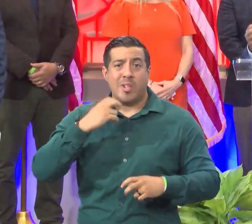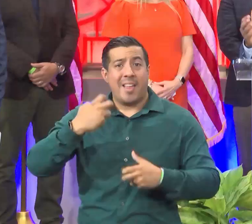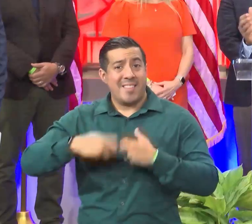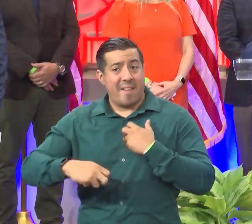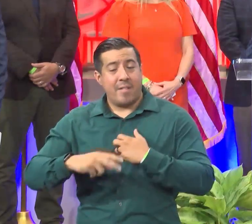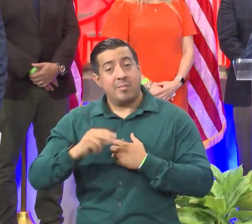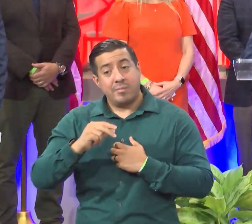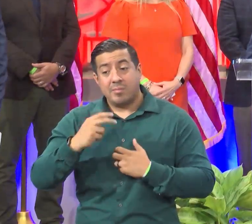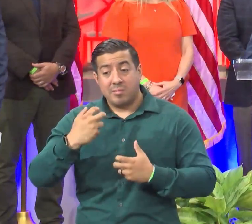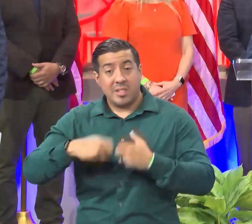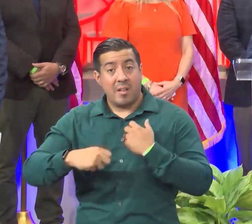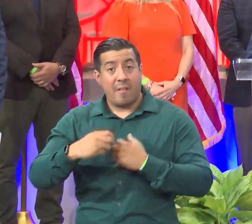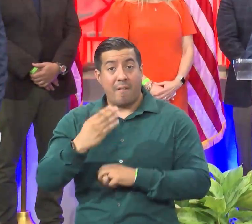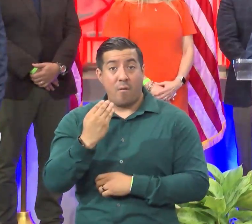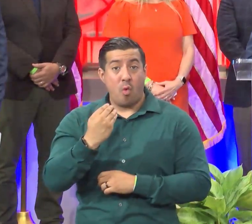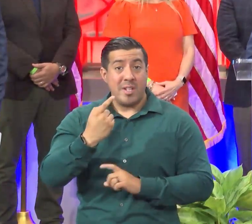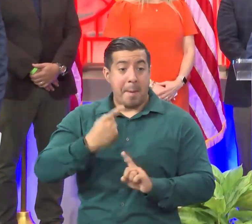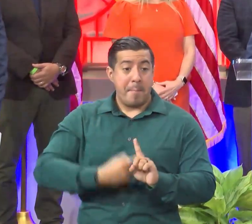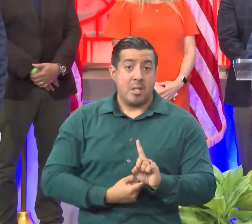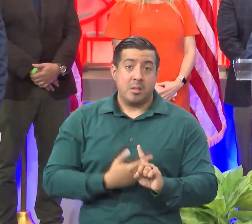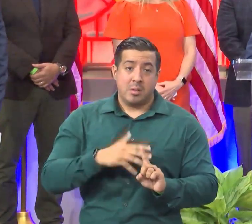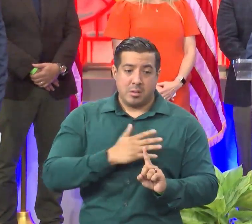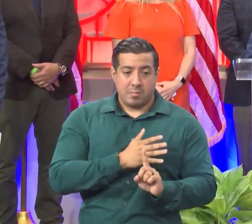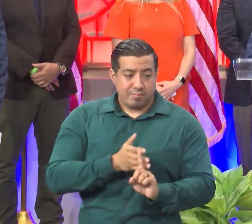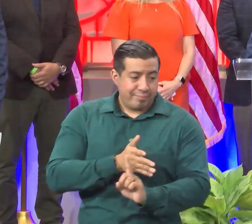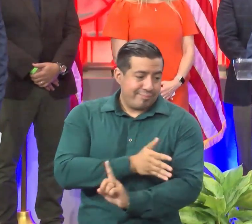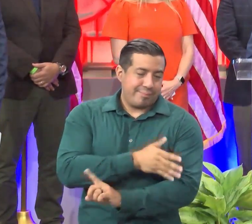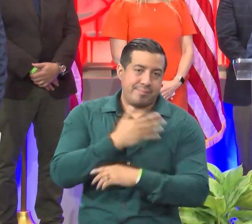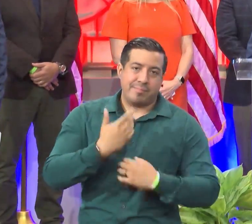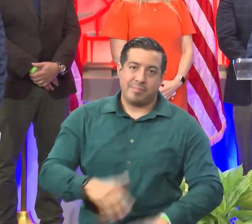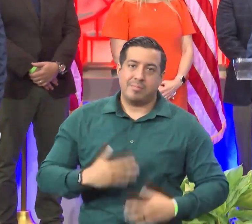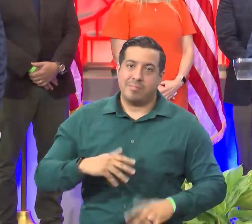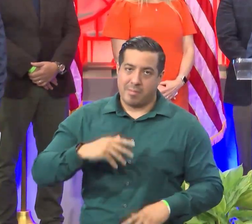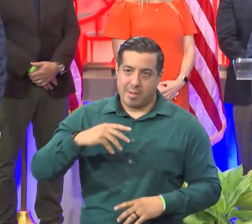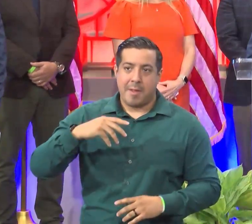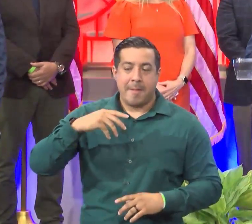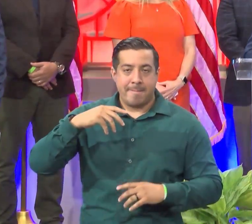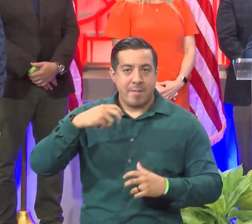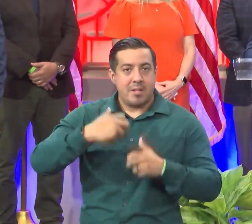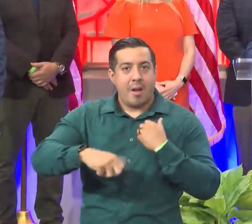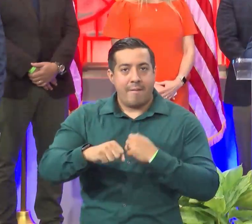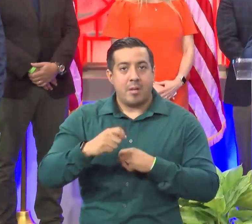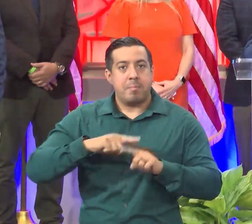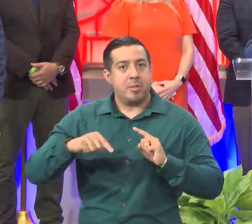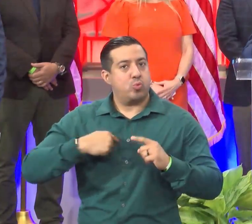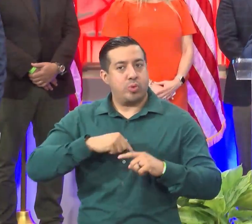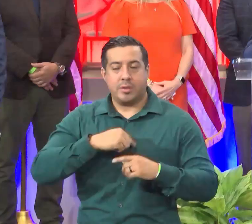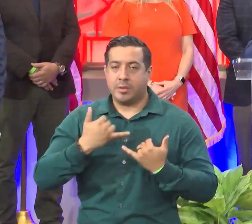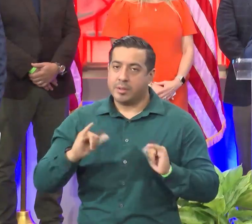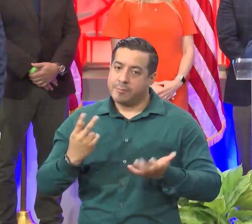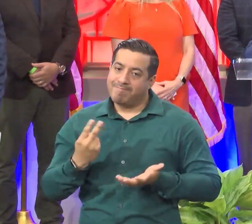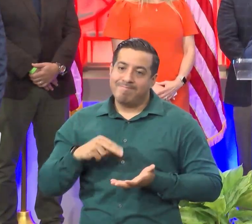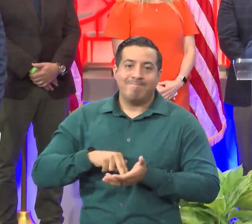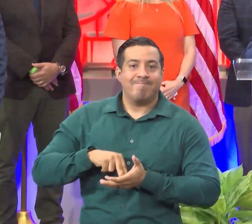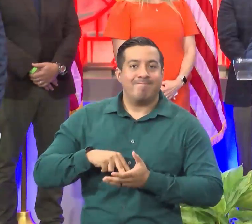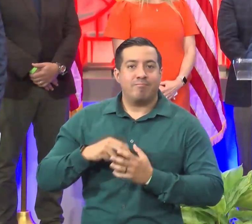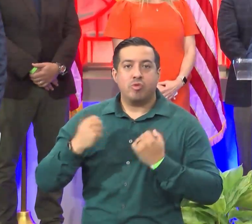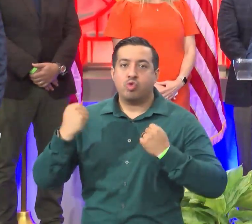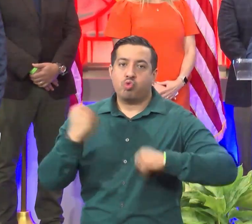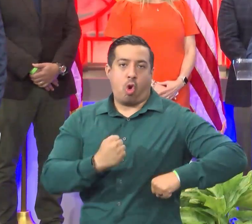not just a tough year. The last 14 months have been tough, but we once again persevered and we are stronger. want to thank